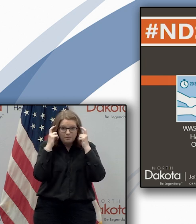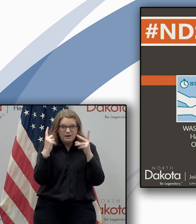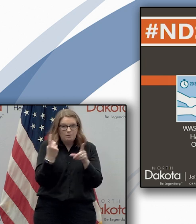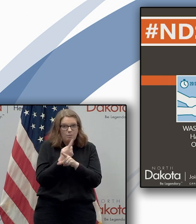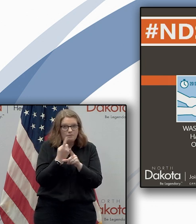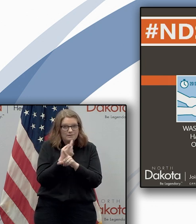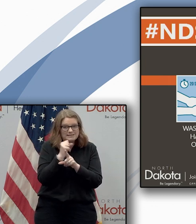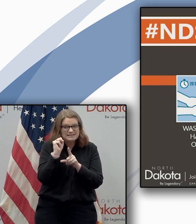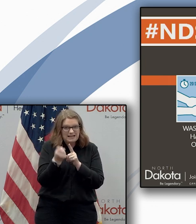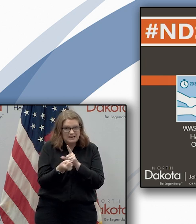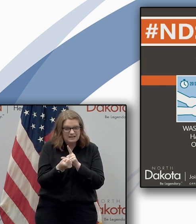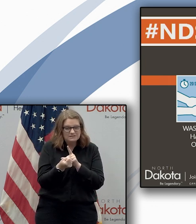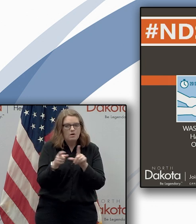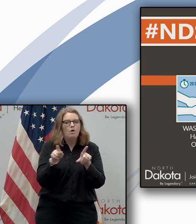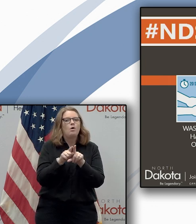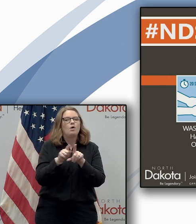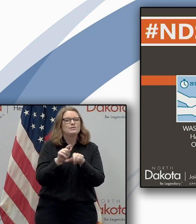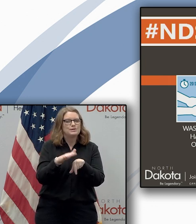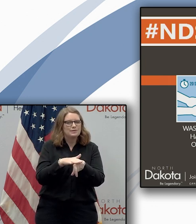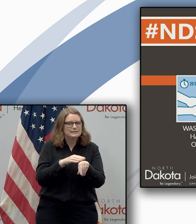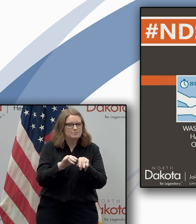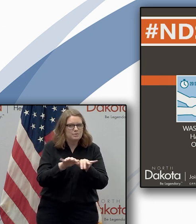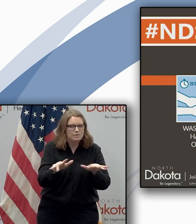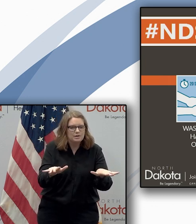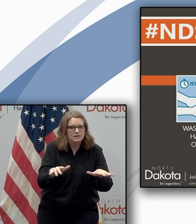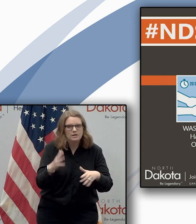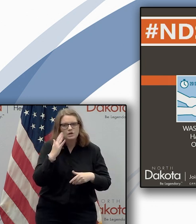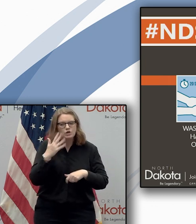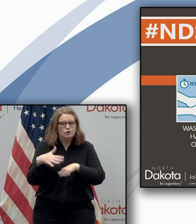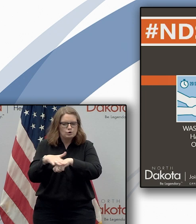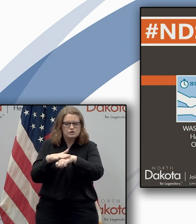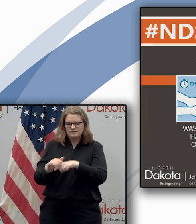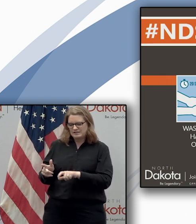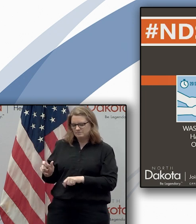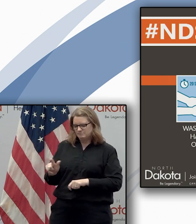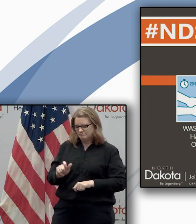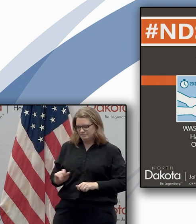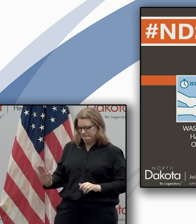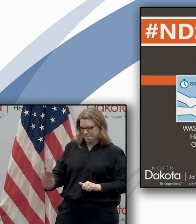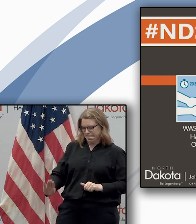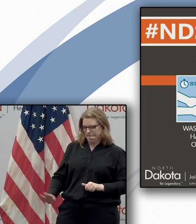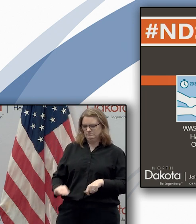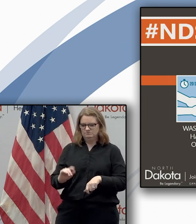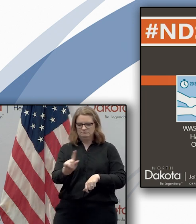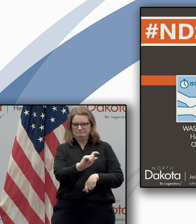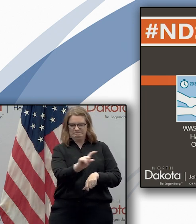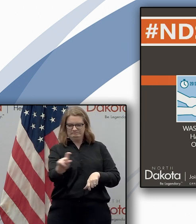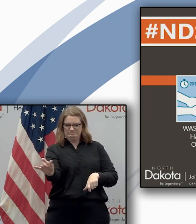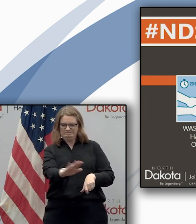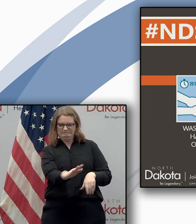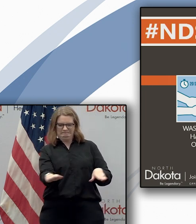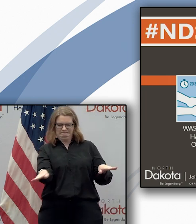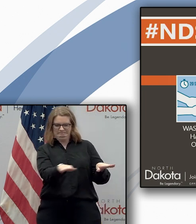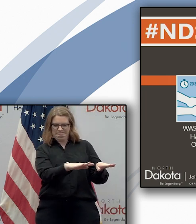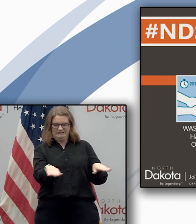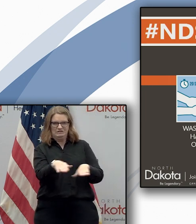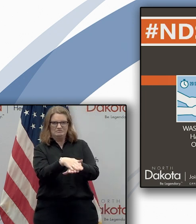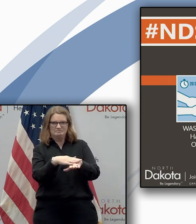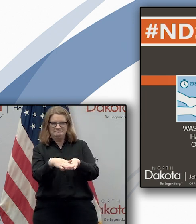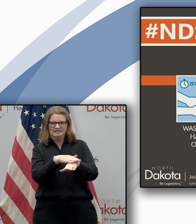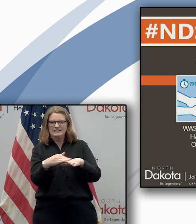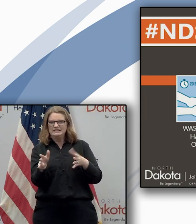conditions can help slow the spread cleaning and disinfecting surfaces and of course keeping appropriate distance as we go back